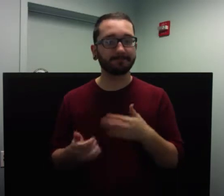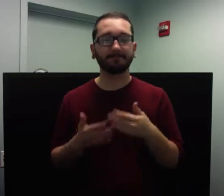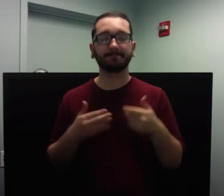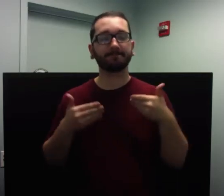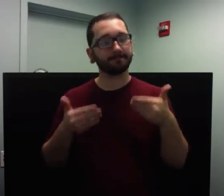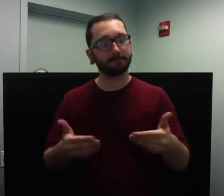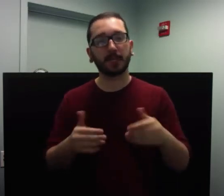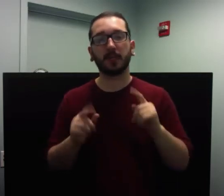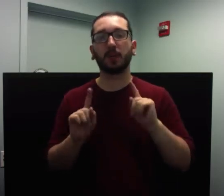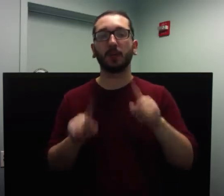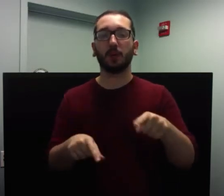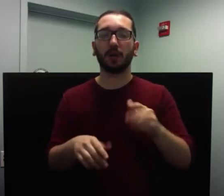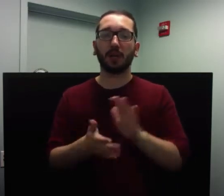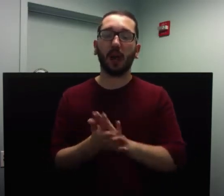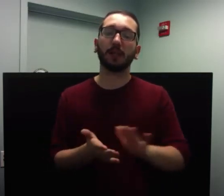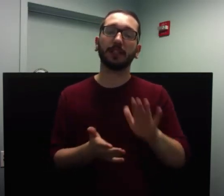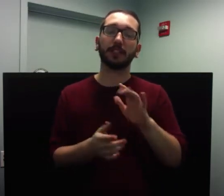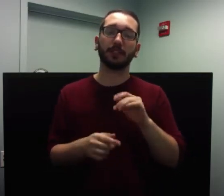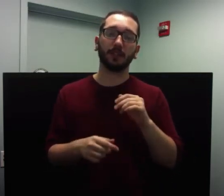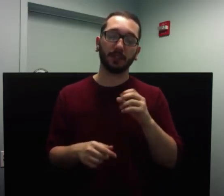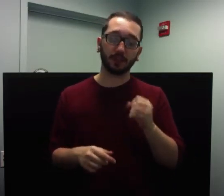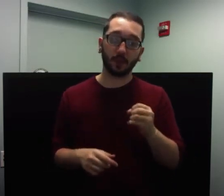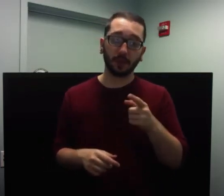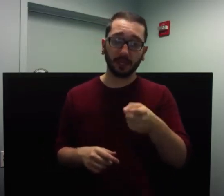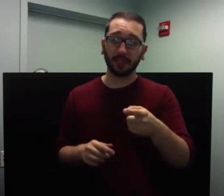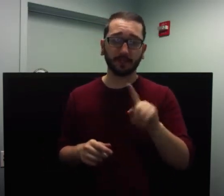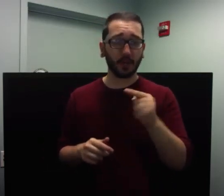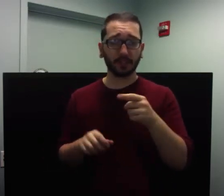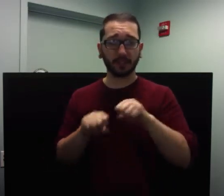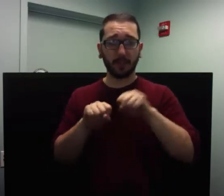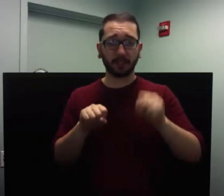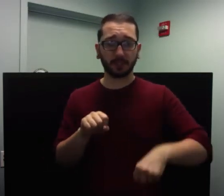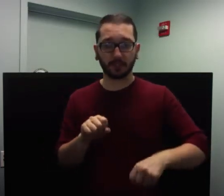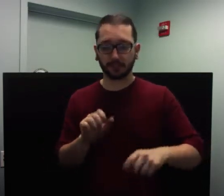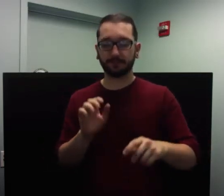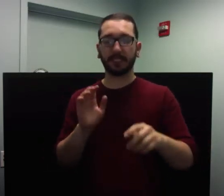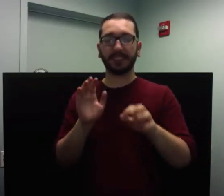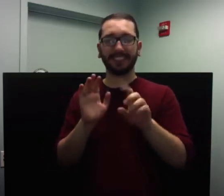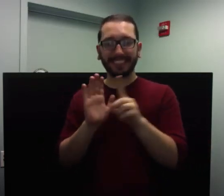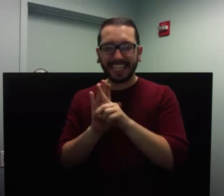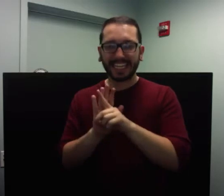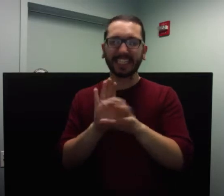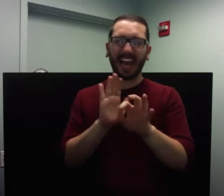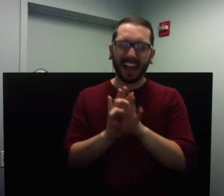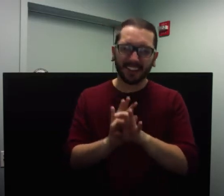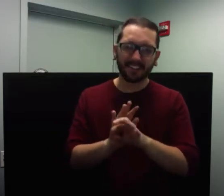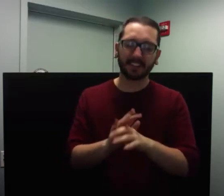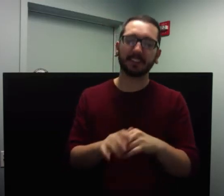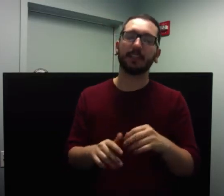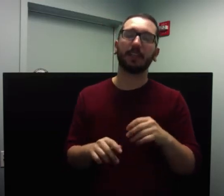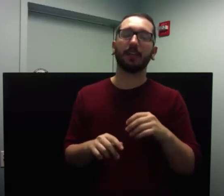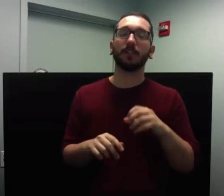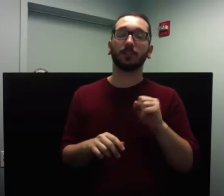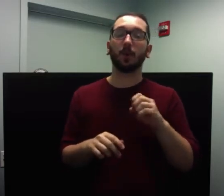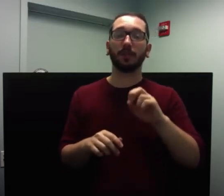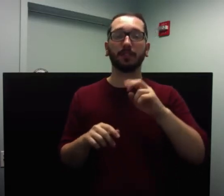His first term, he received D's and F's. His second term was no better and the dean called him in for a conference.